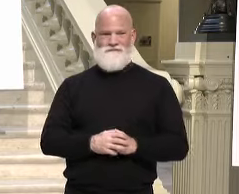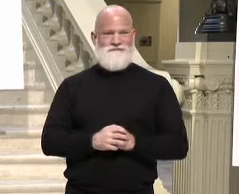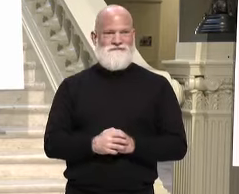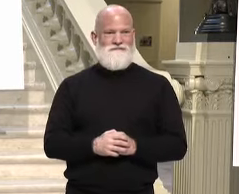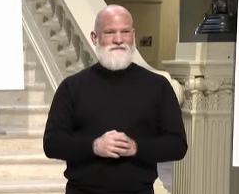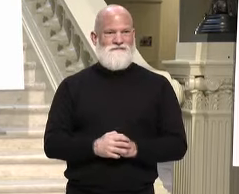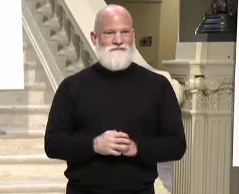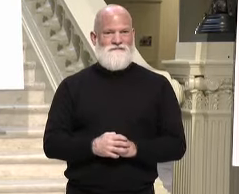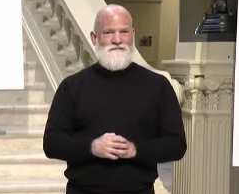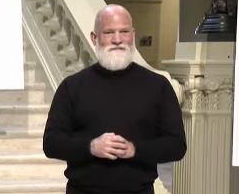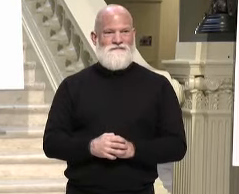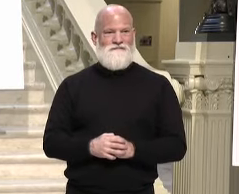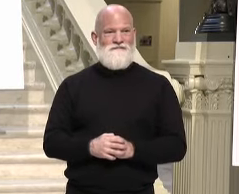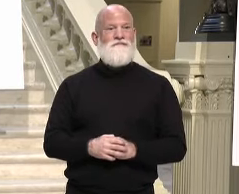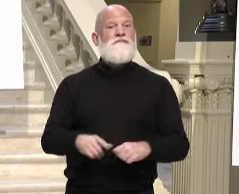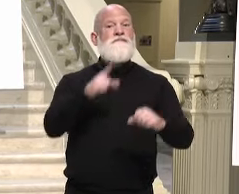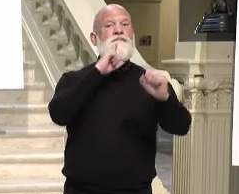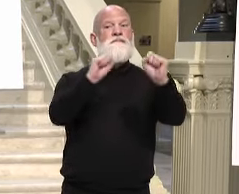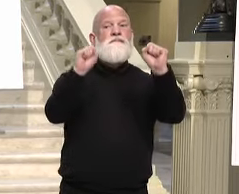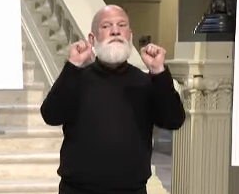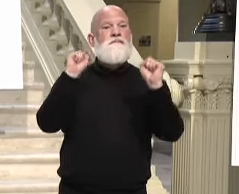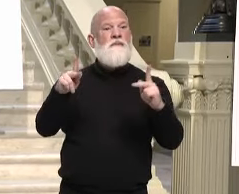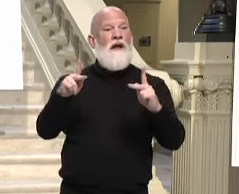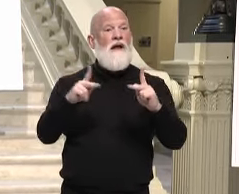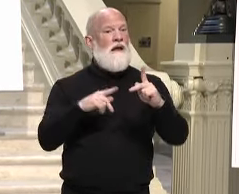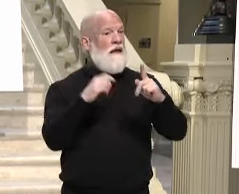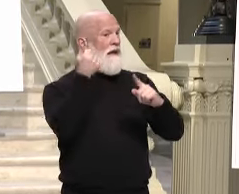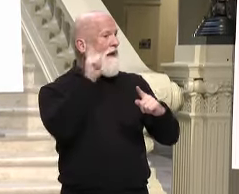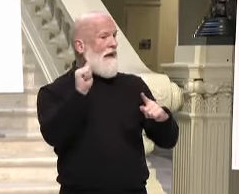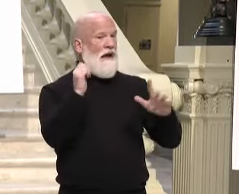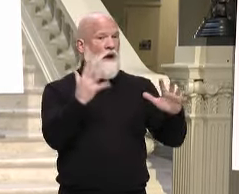All right. Got any quick questions?